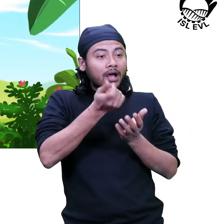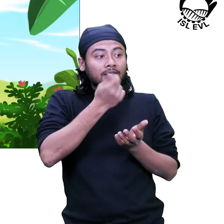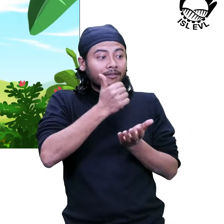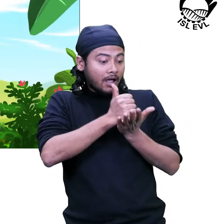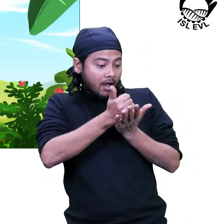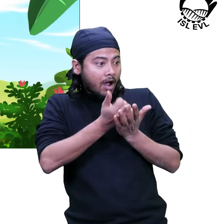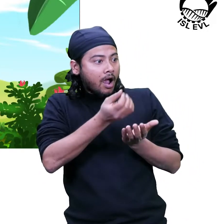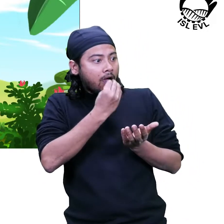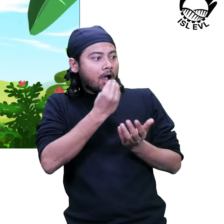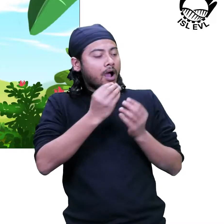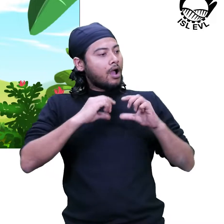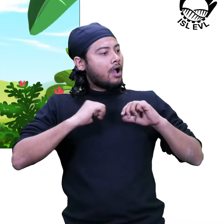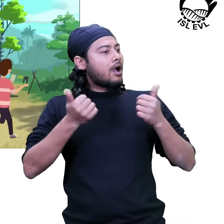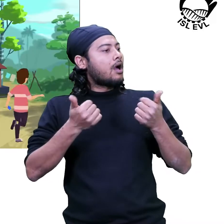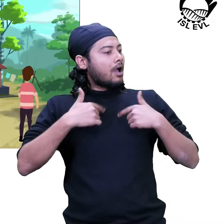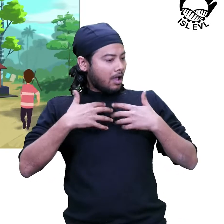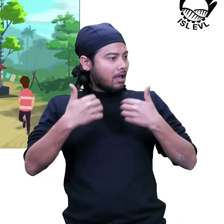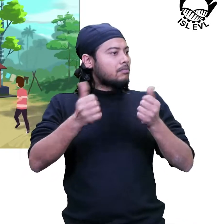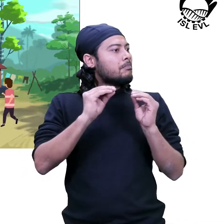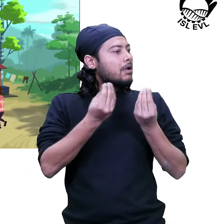Let me take this to grandma.